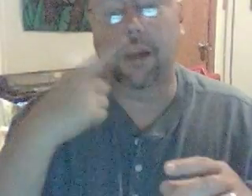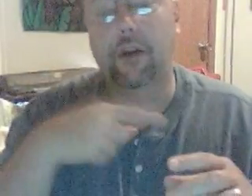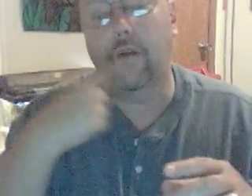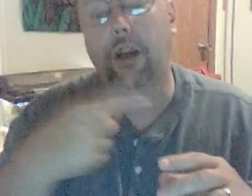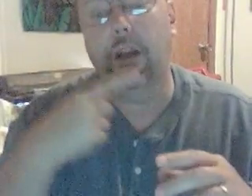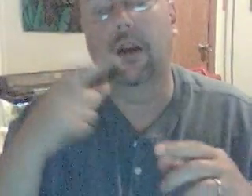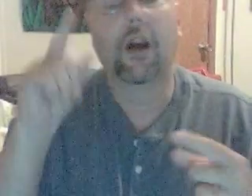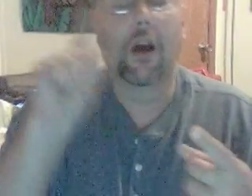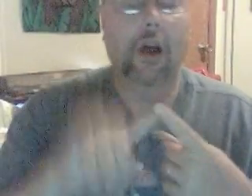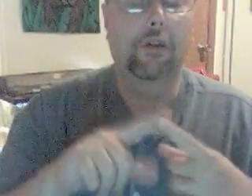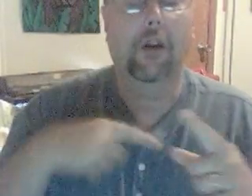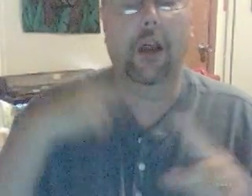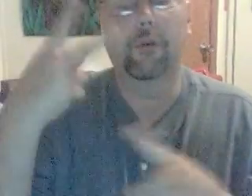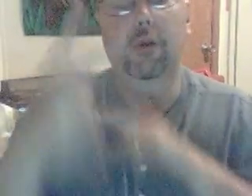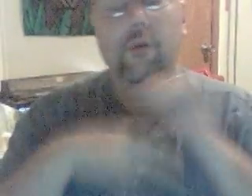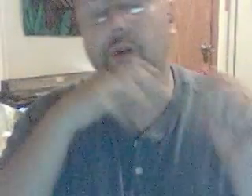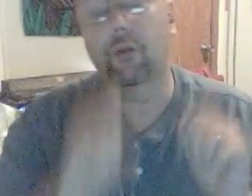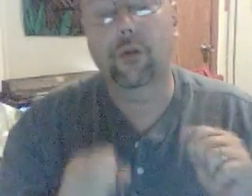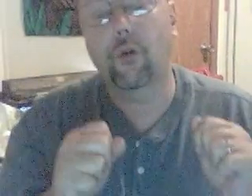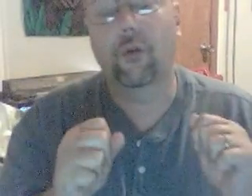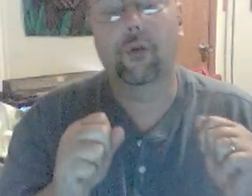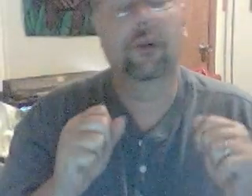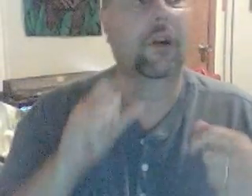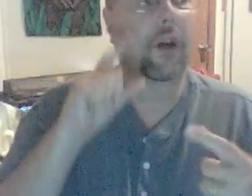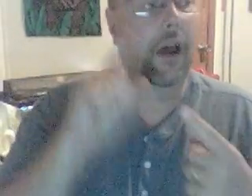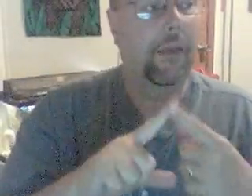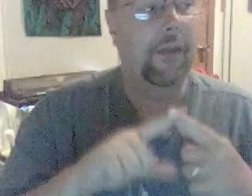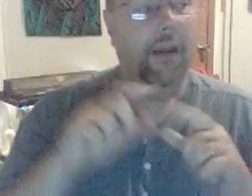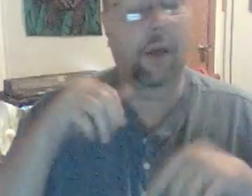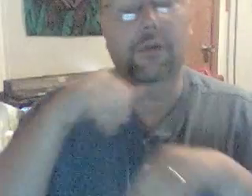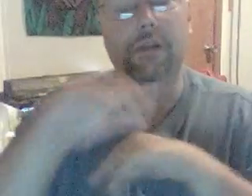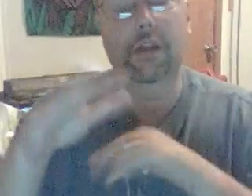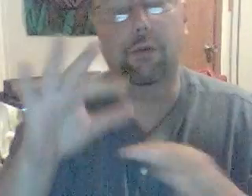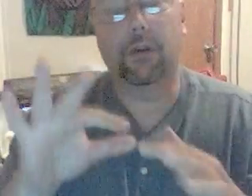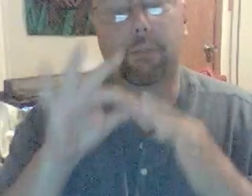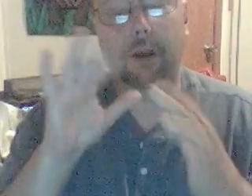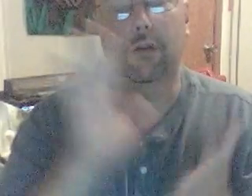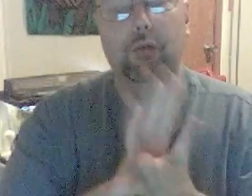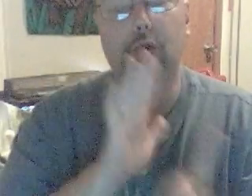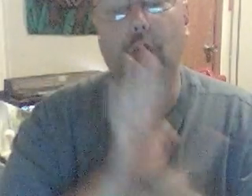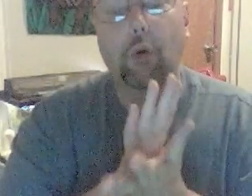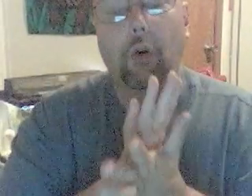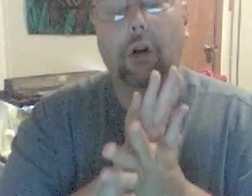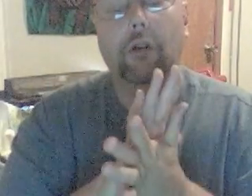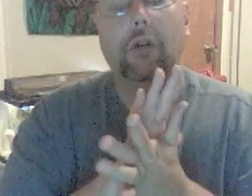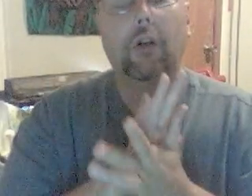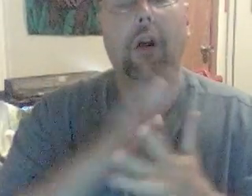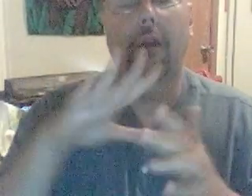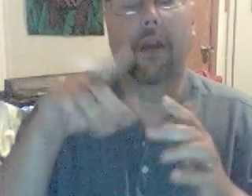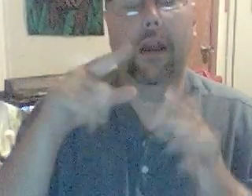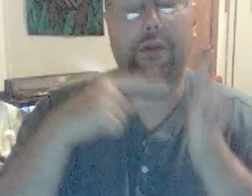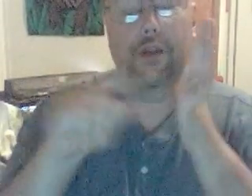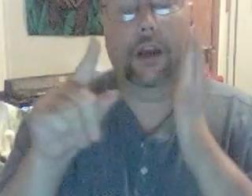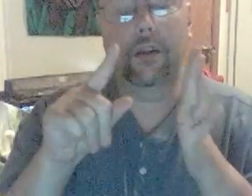hearing until I was two years old. And then I was sent to a special school that checked